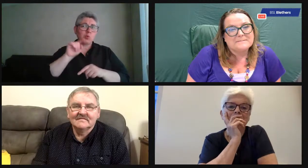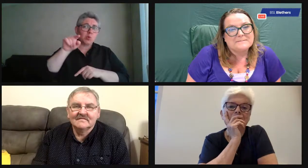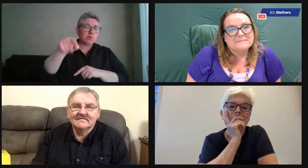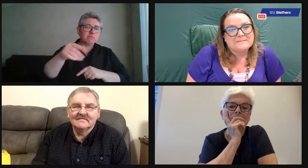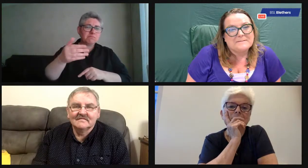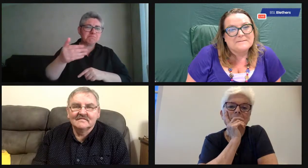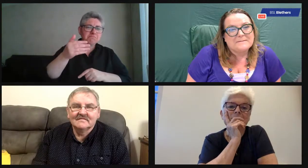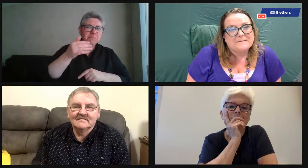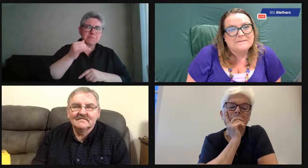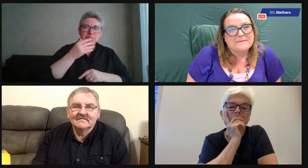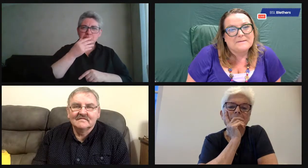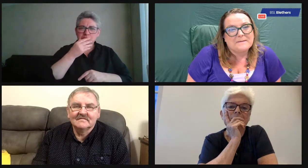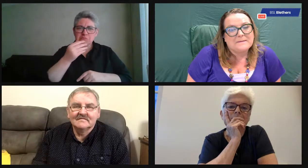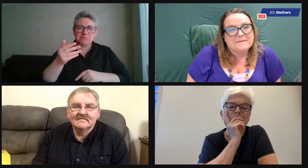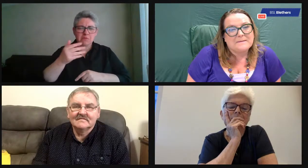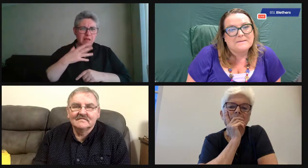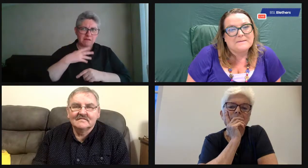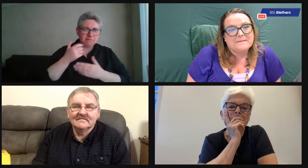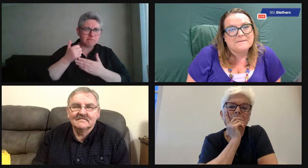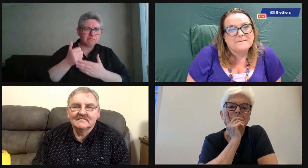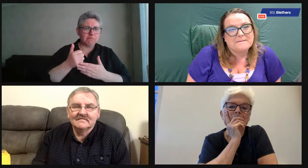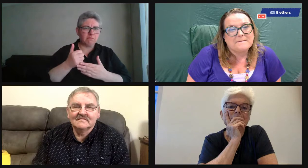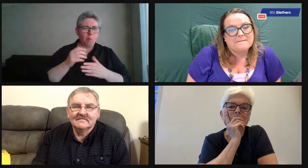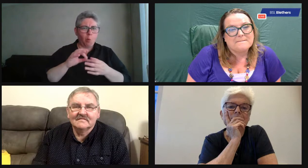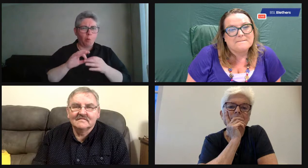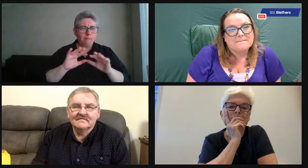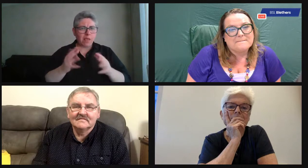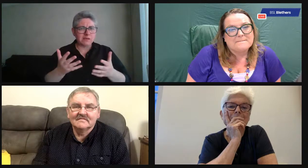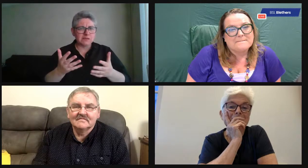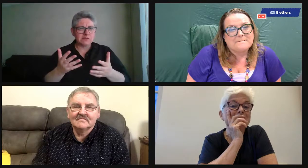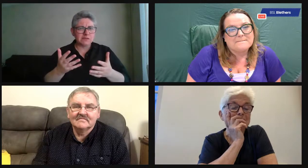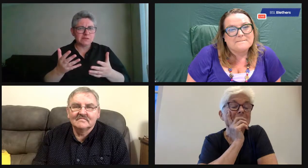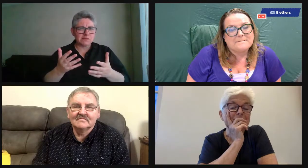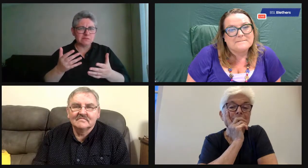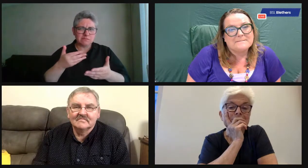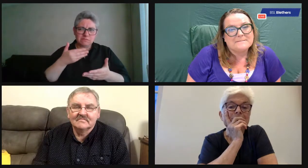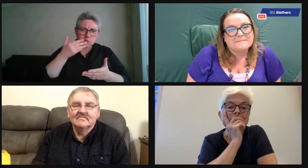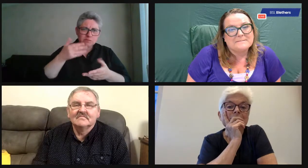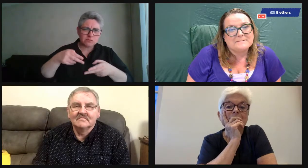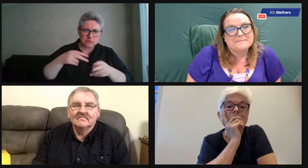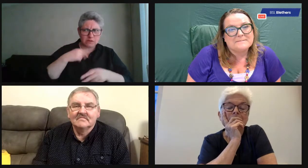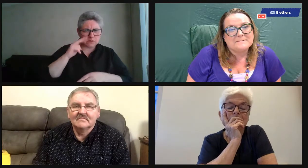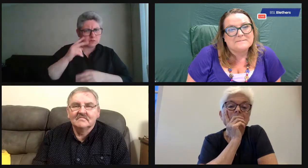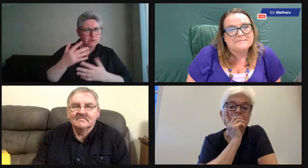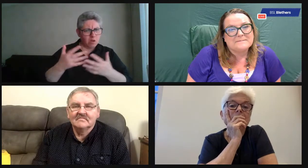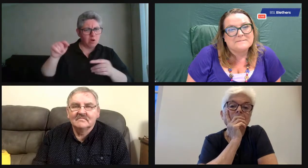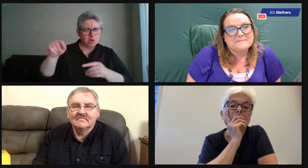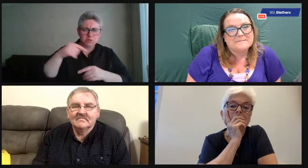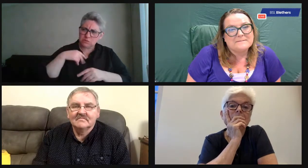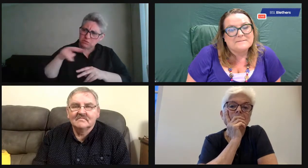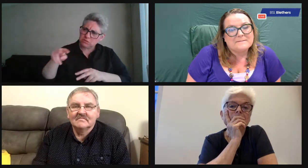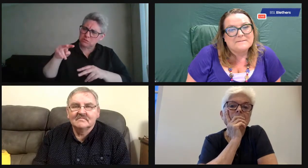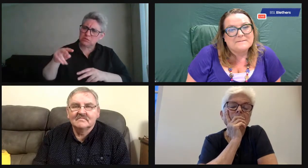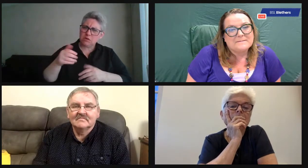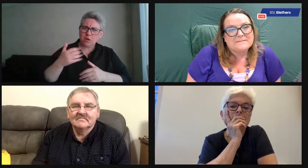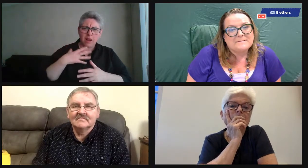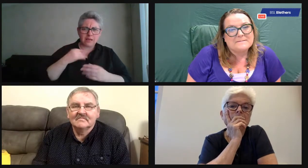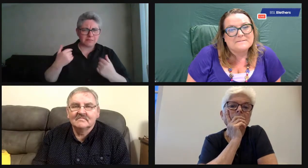now go and volunteer with animals. I haven't done that before. Or anything on your volunteering horizon, like volunteering with homeless people, for example.